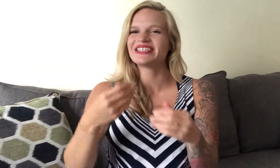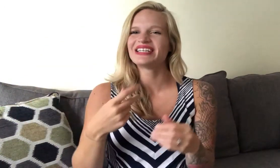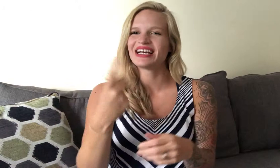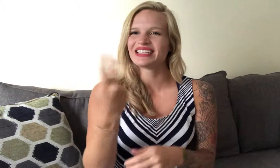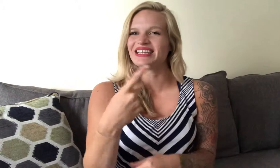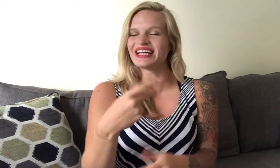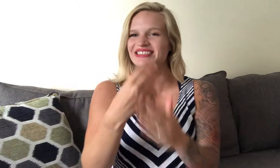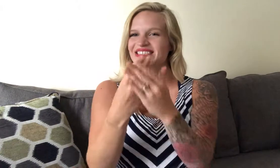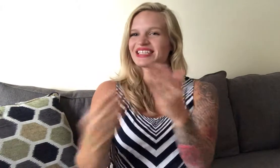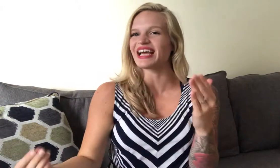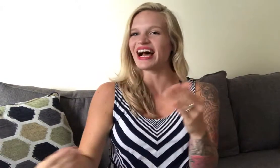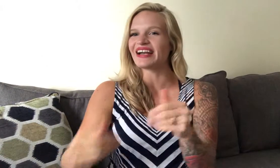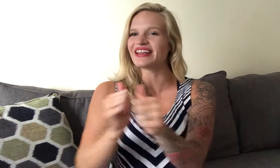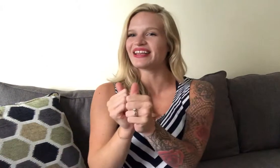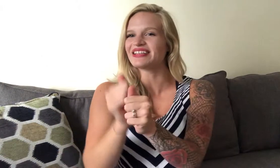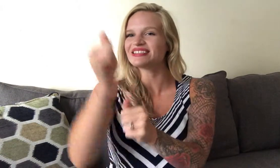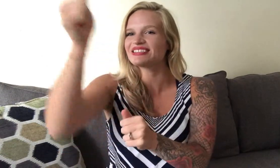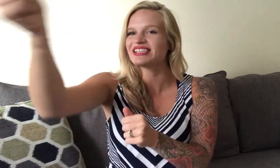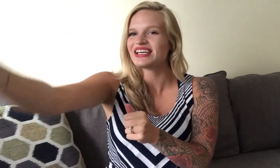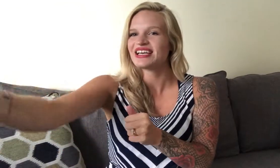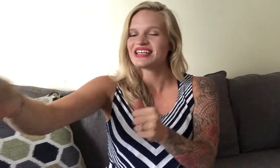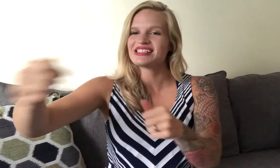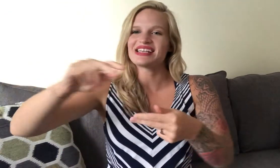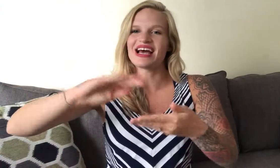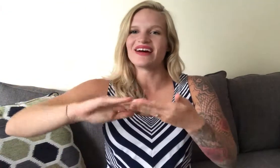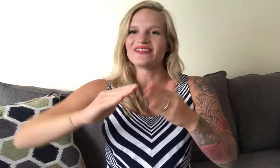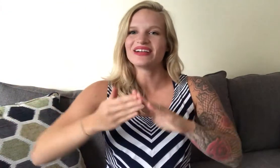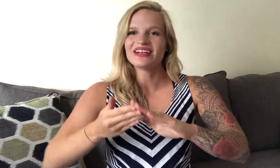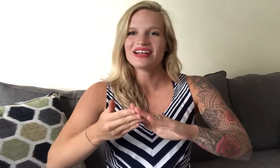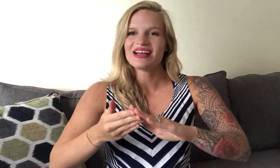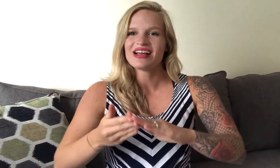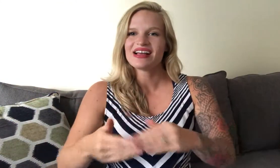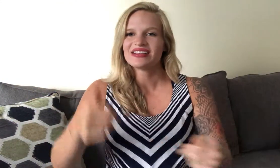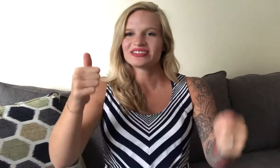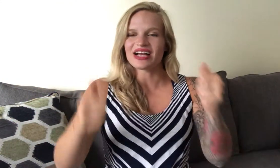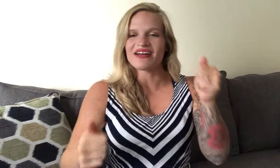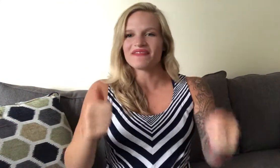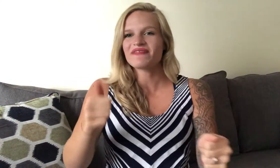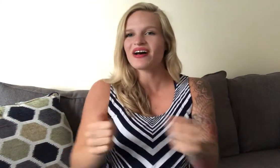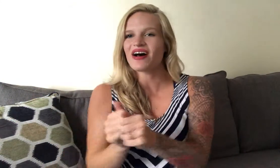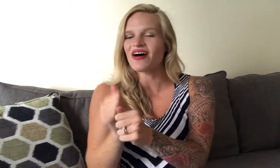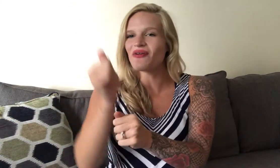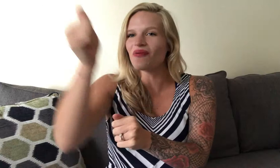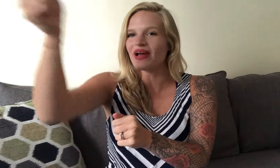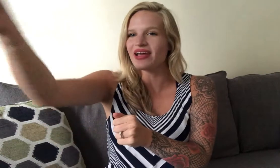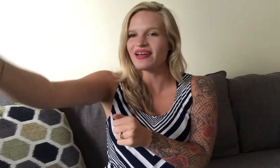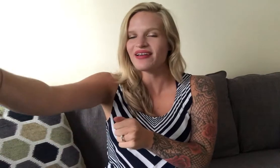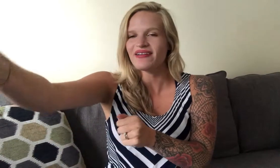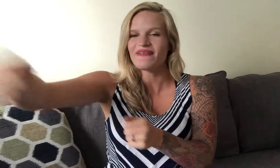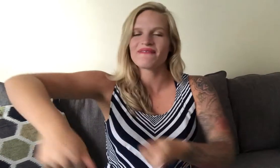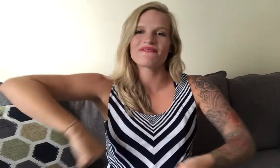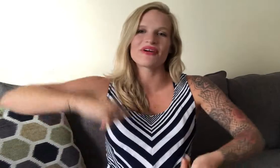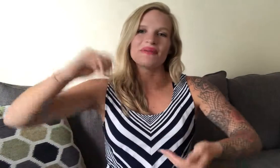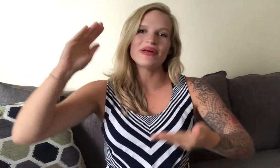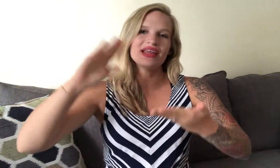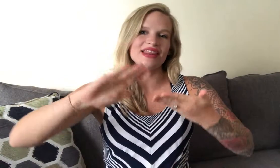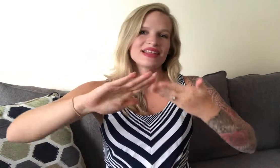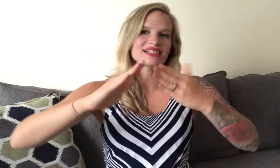let's get out of this town drive away from the